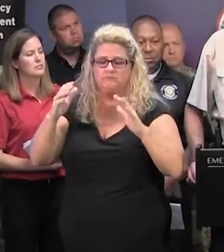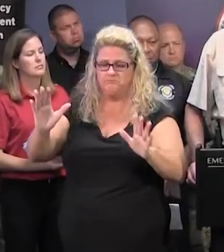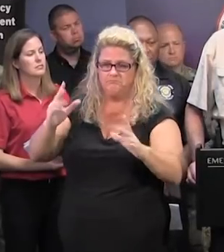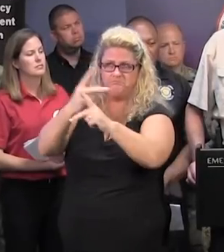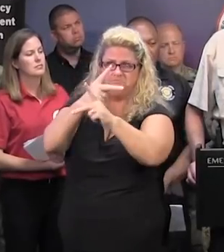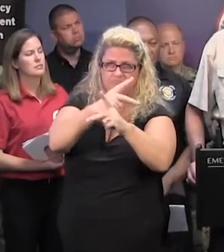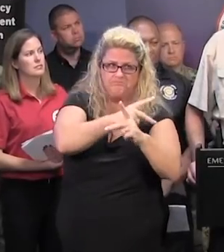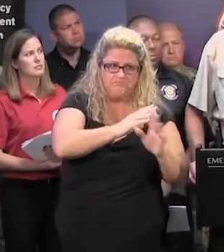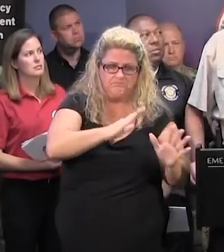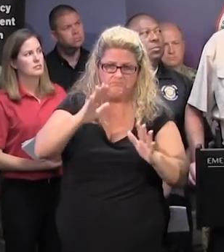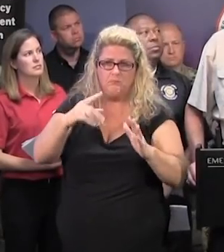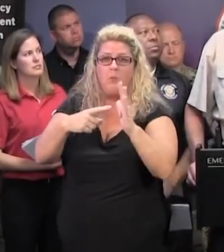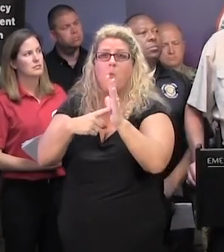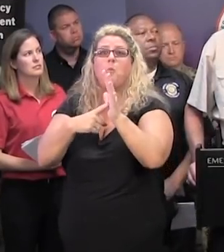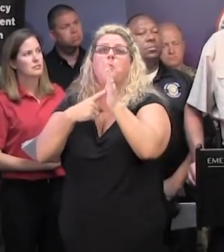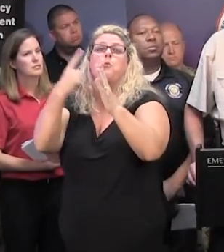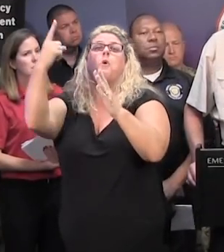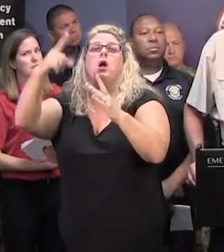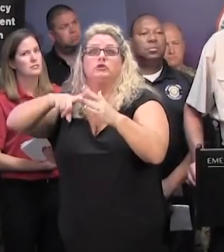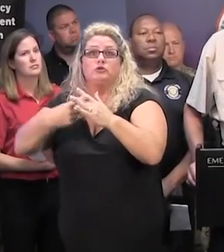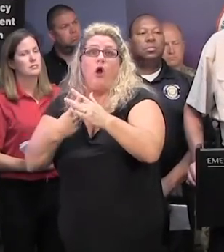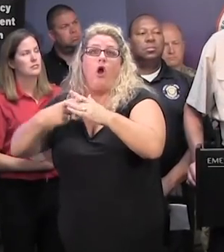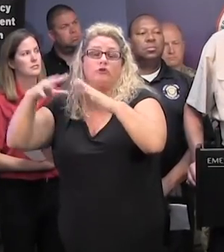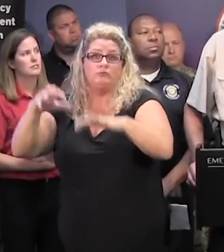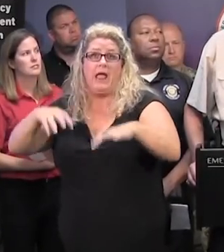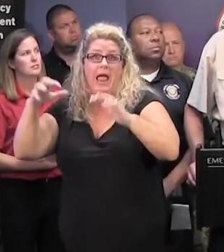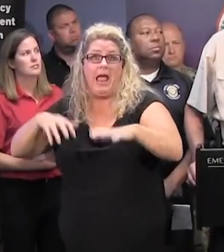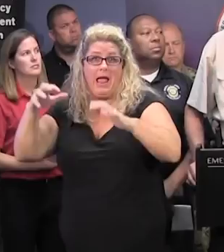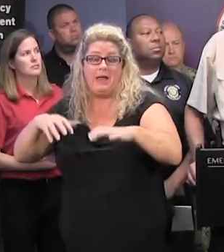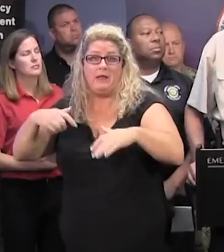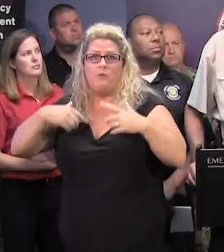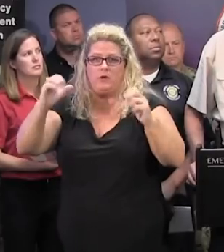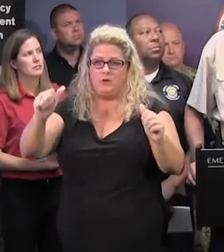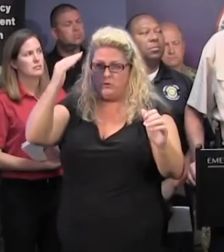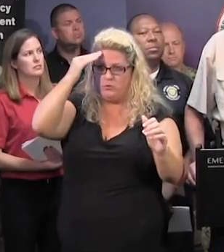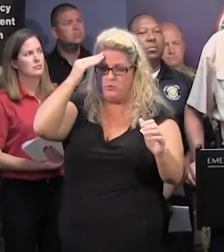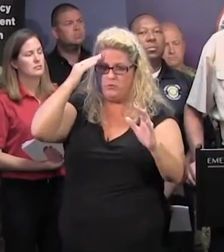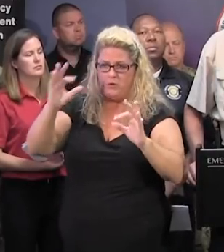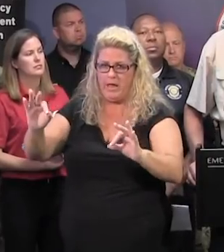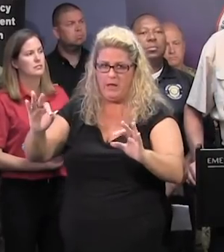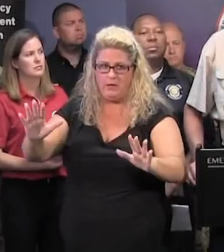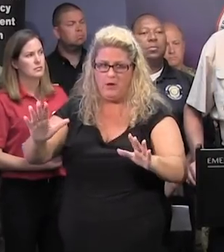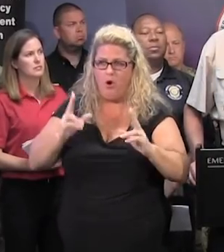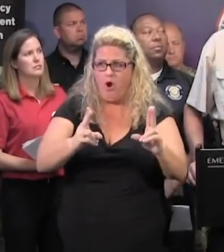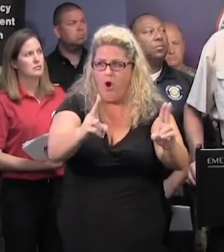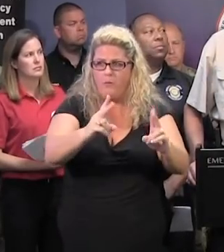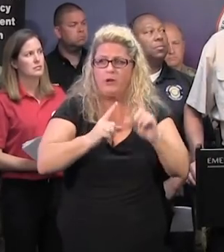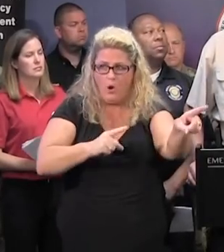be. But once it starts raining, then we get real-time information and we can react to that in a hurry